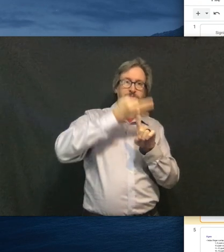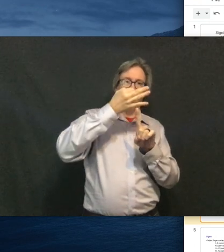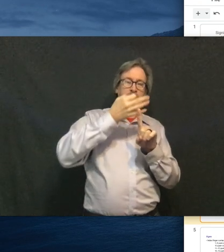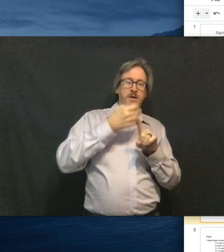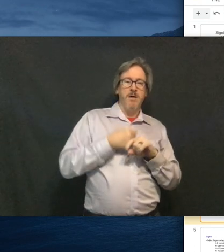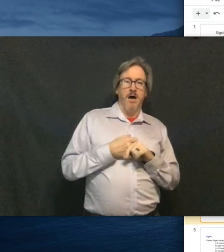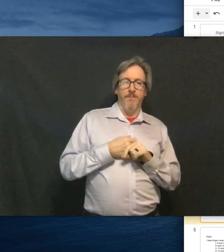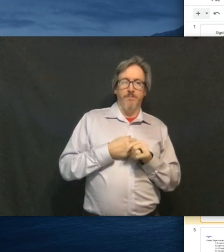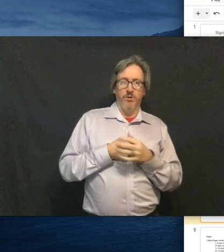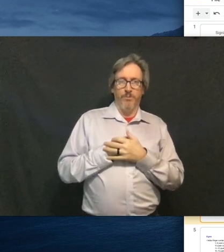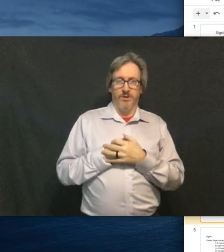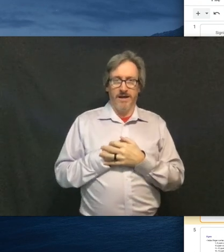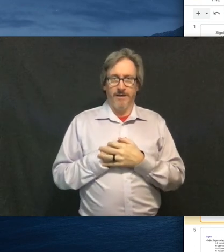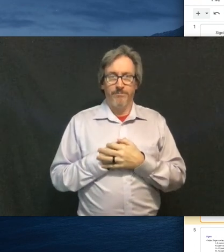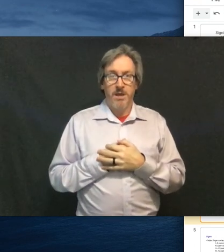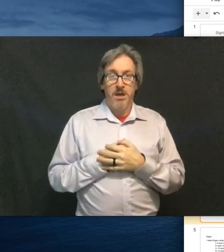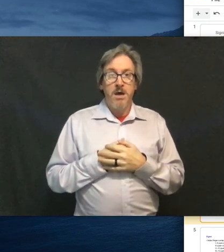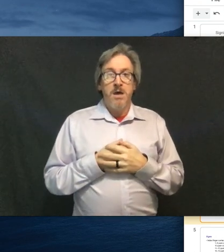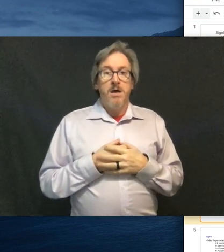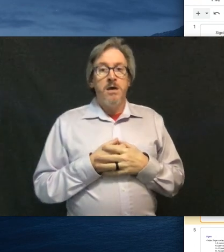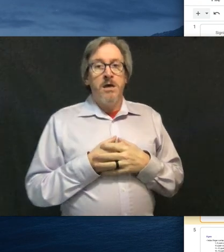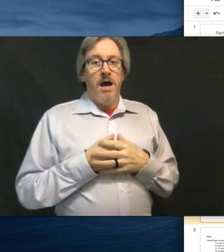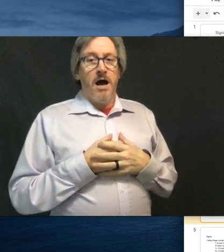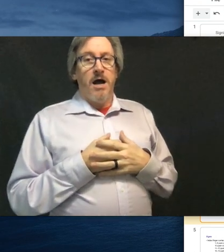you'll put that in.